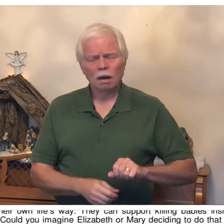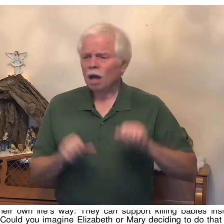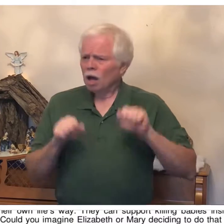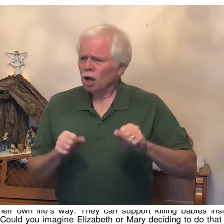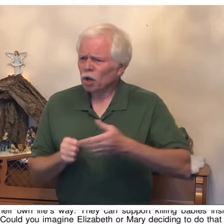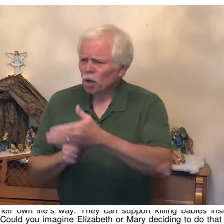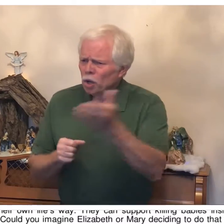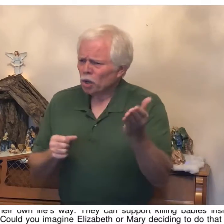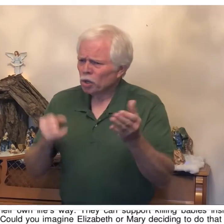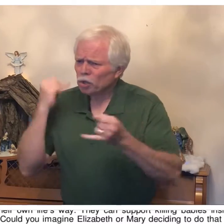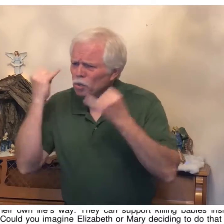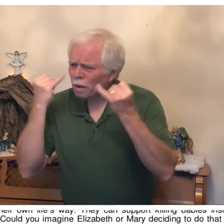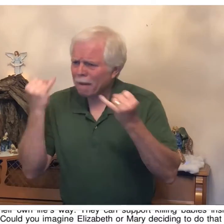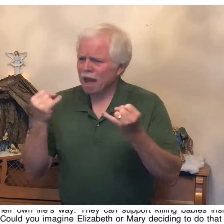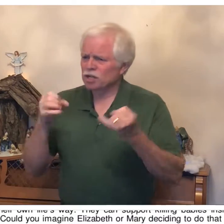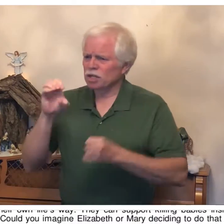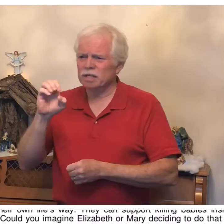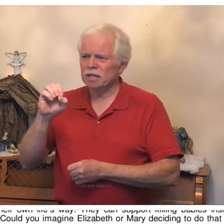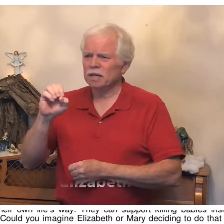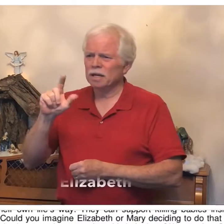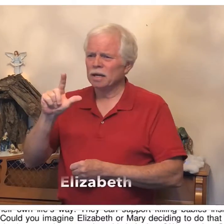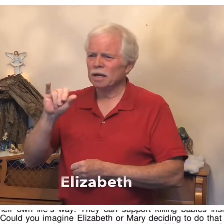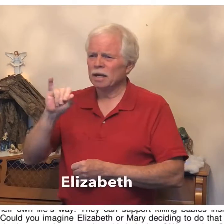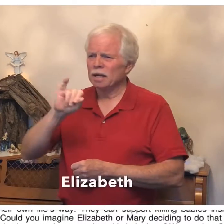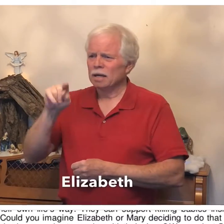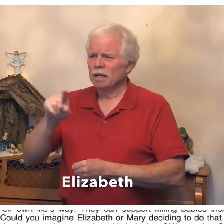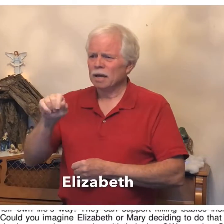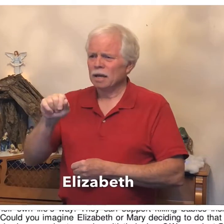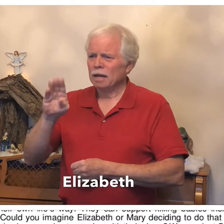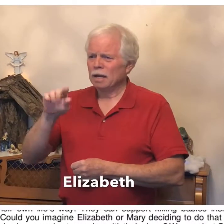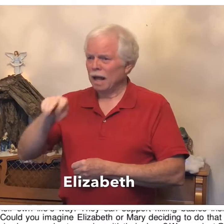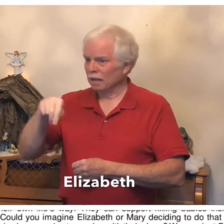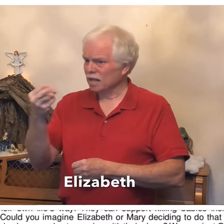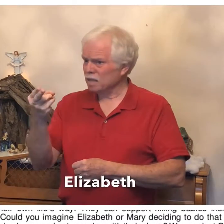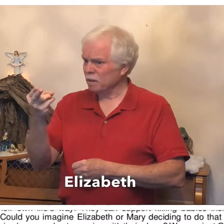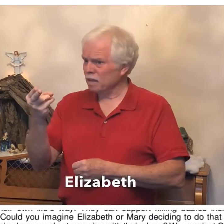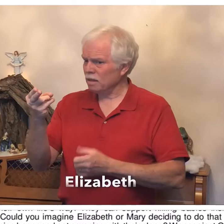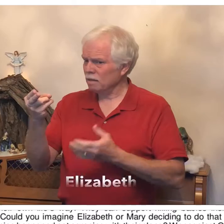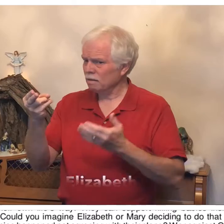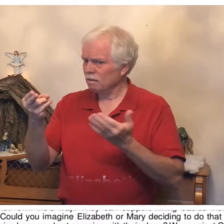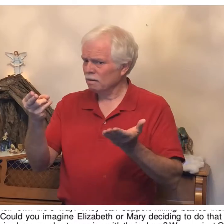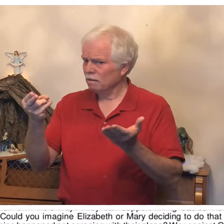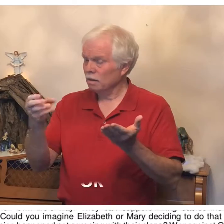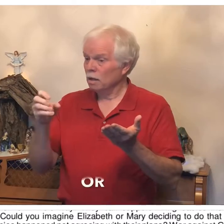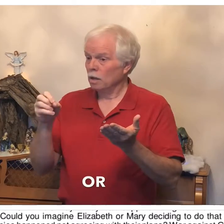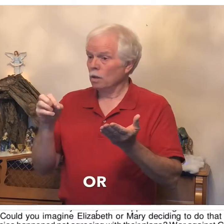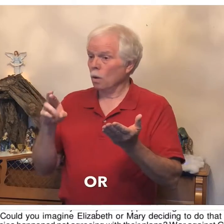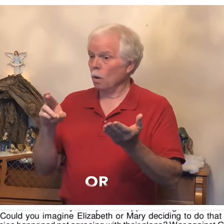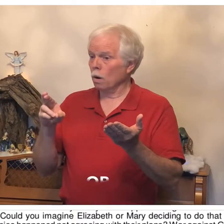Could you imagine Elizabeth or